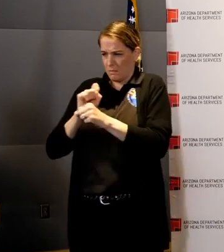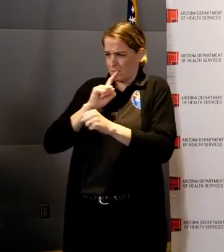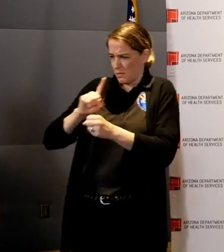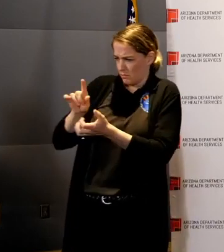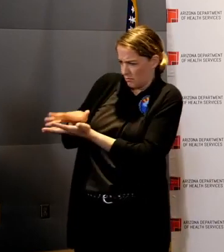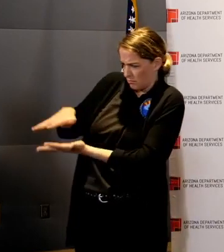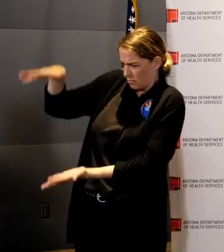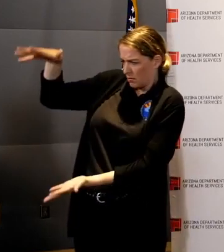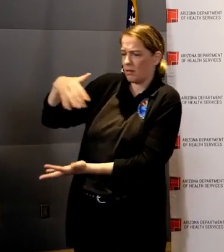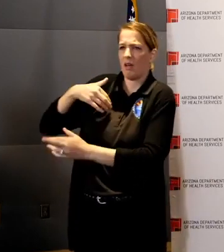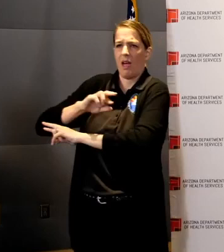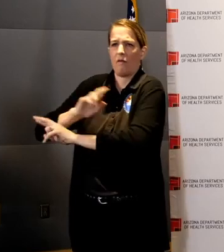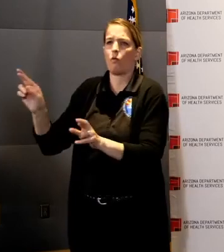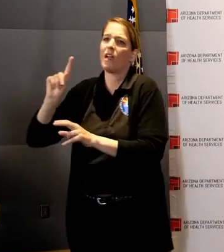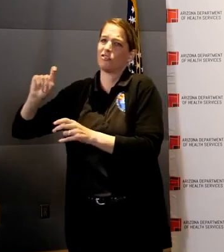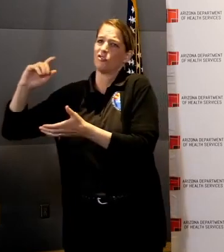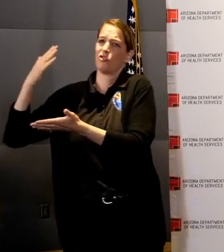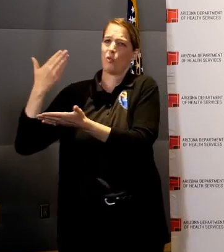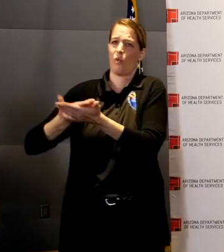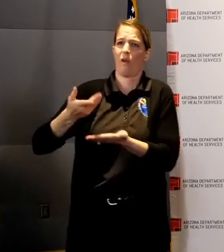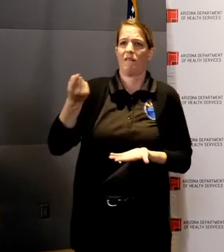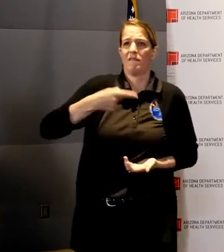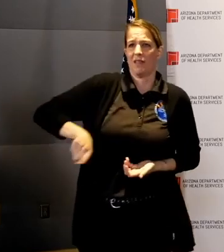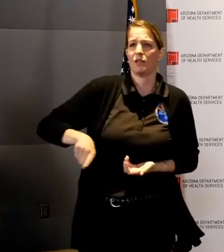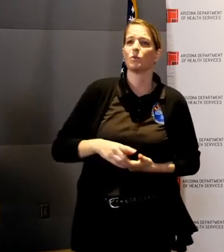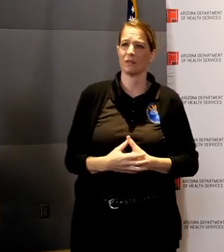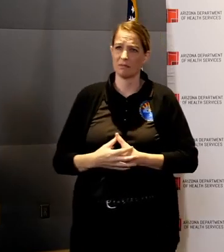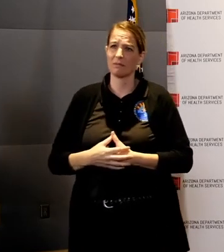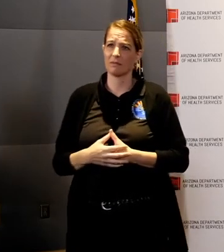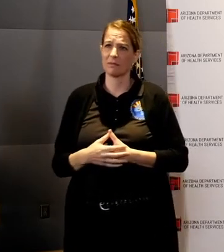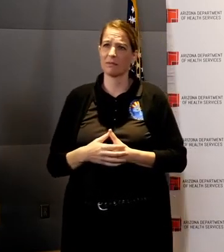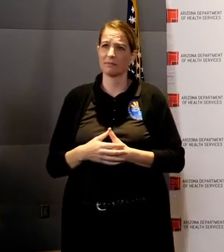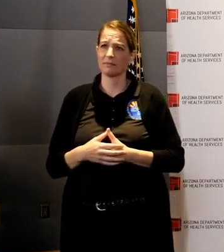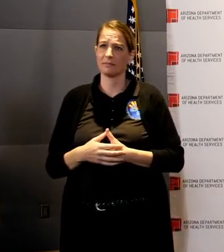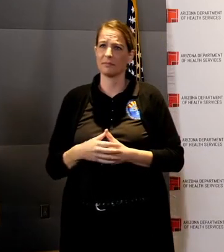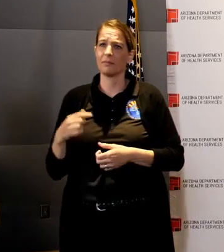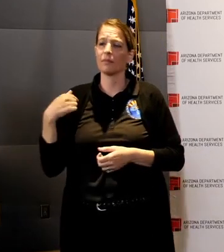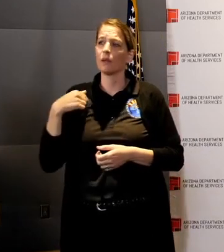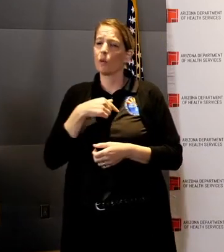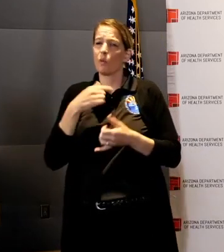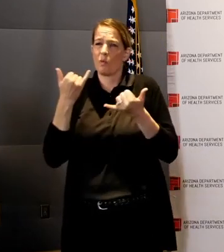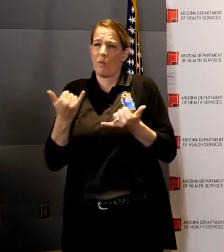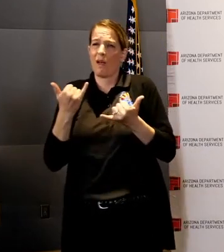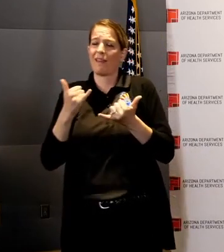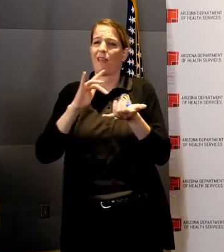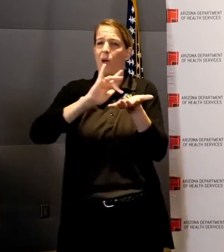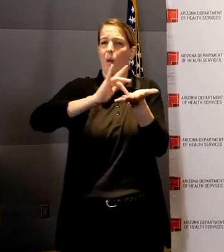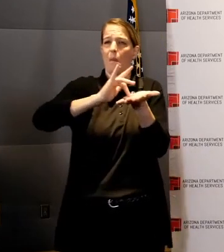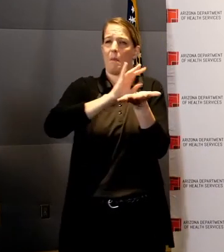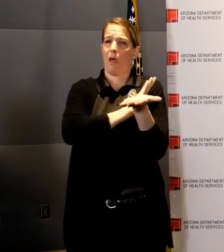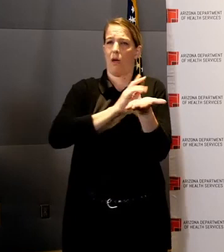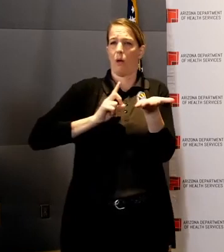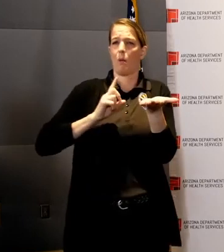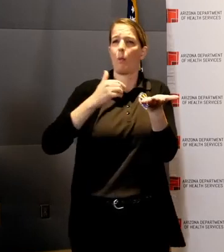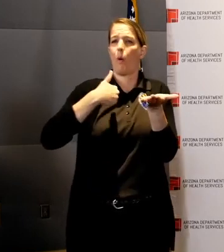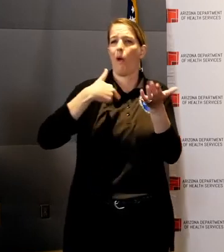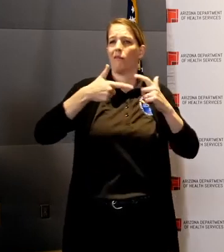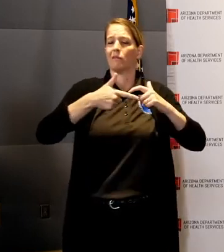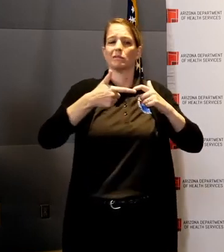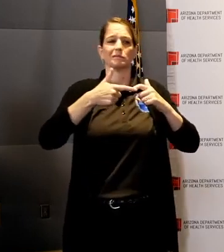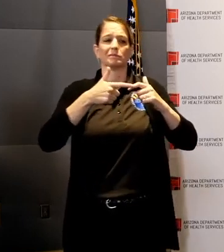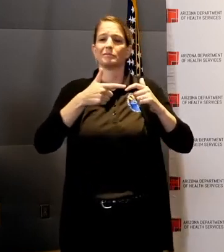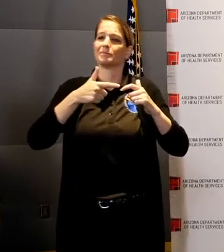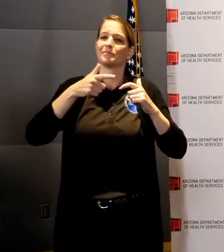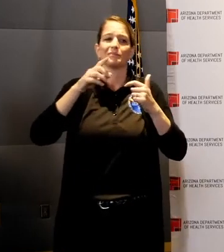Arizona next week. We're exploring temporary waivers with the medical board to allow retired physicians to be quickly